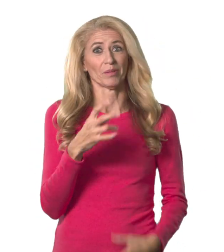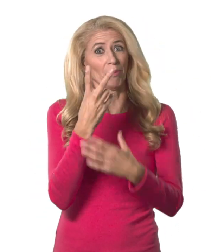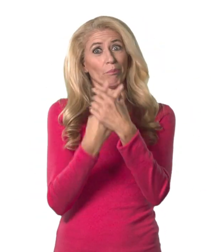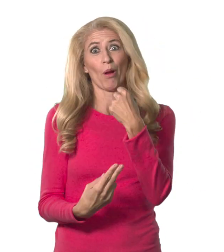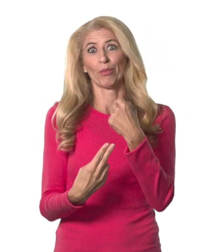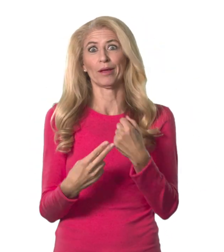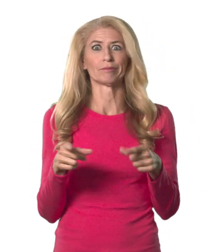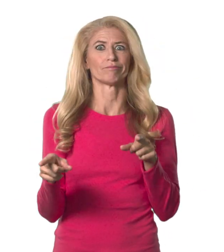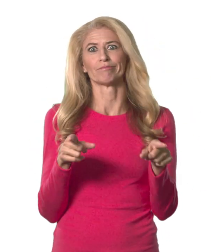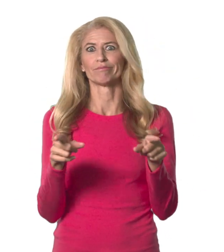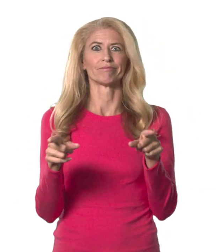Both refer to me.